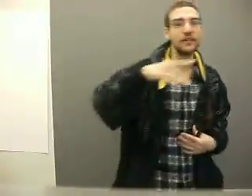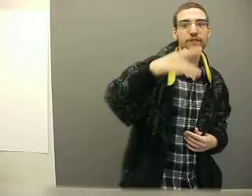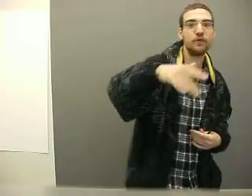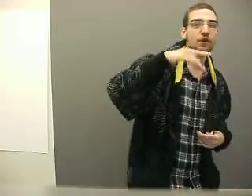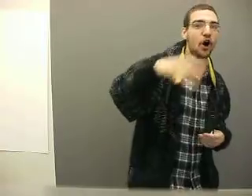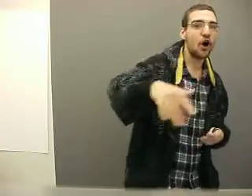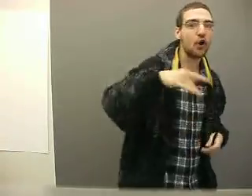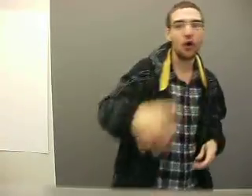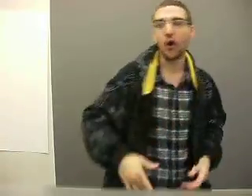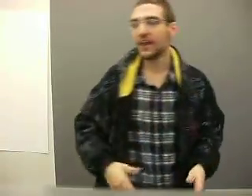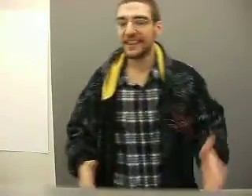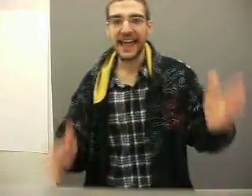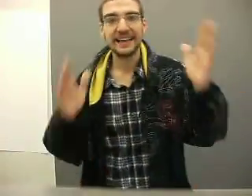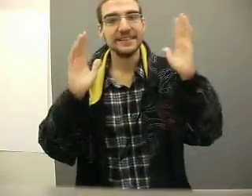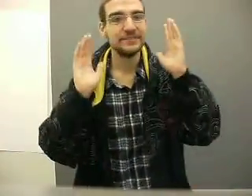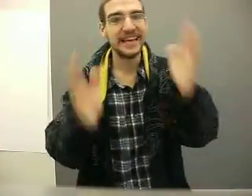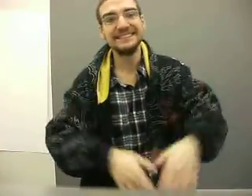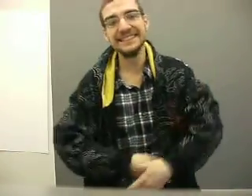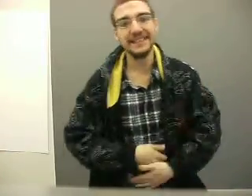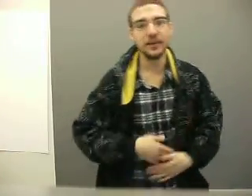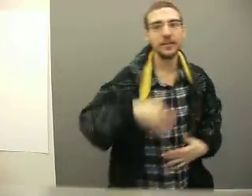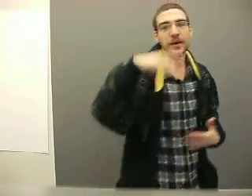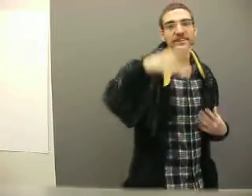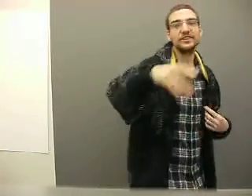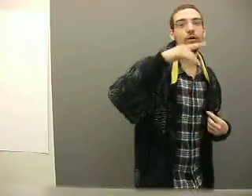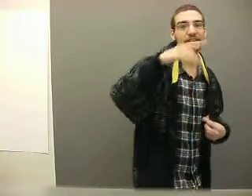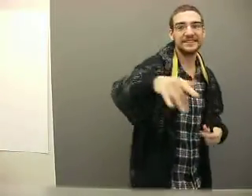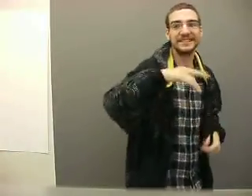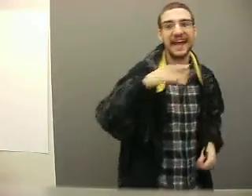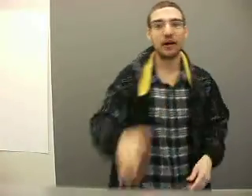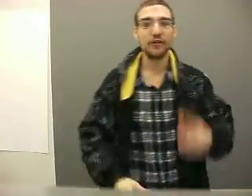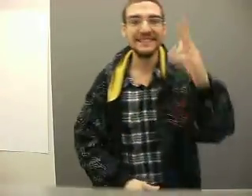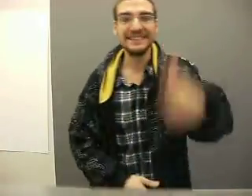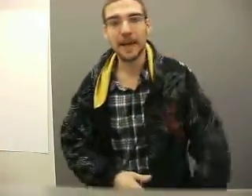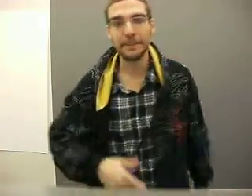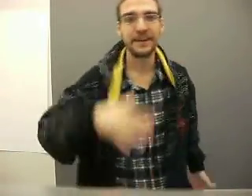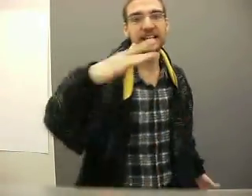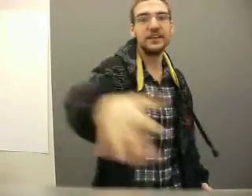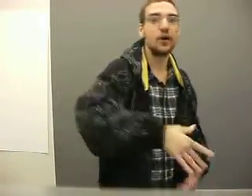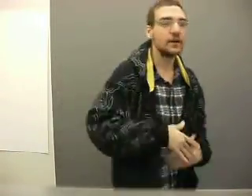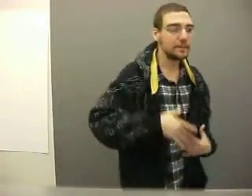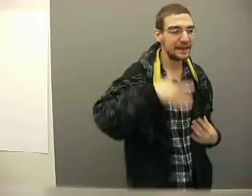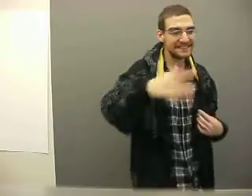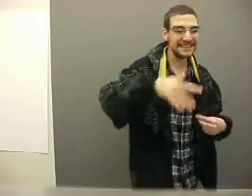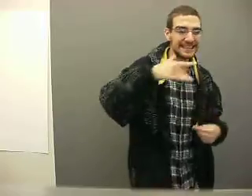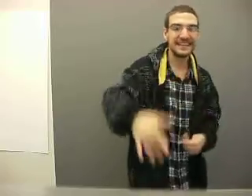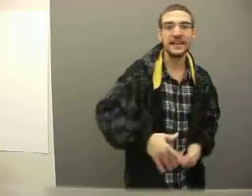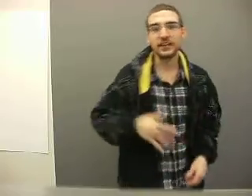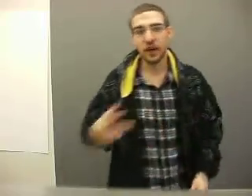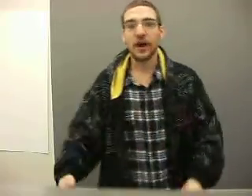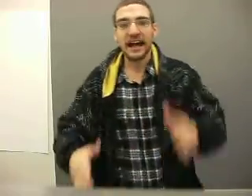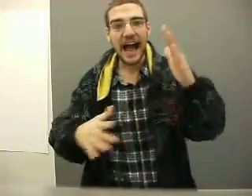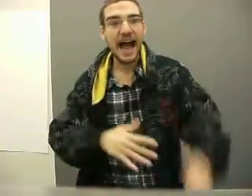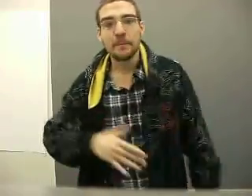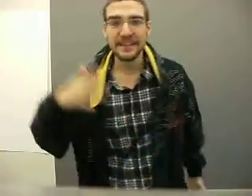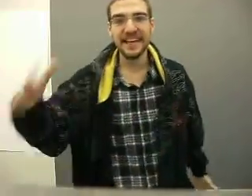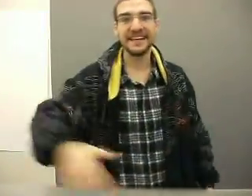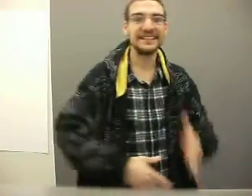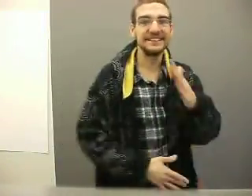it over encore. Like Jay-Z and them. But y'all understand how crazy y'all been. Yo. Basically. Yo. I be taking this